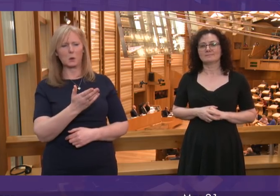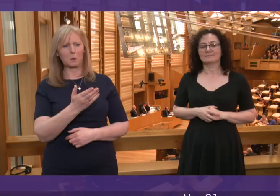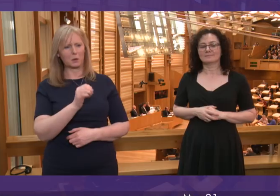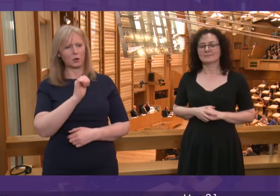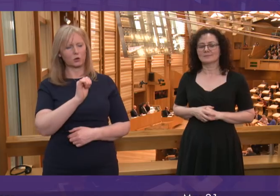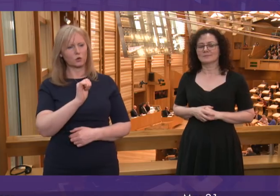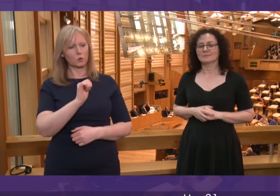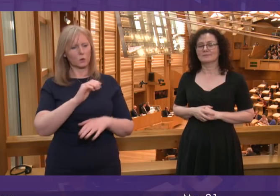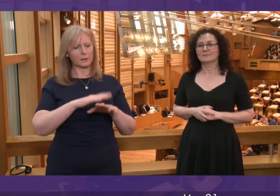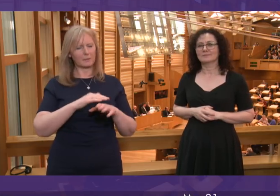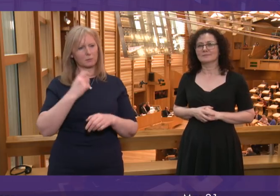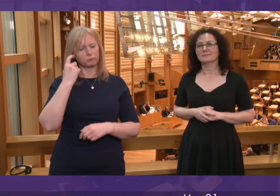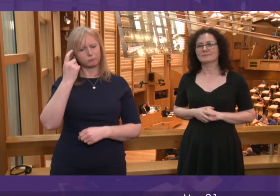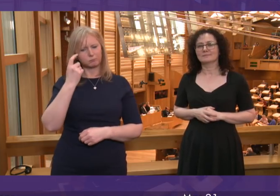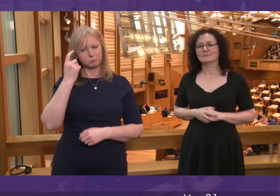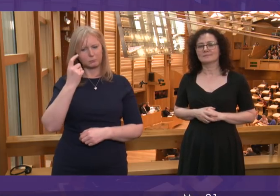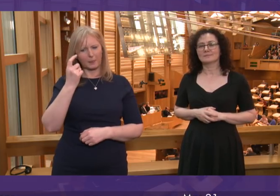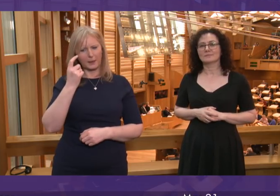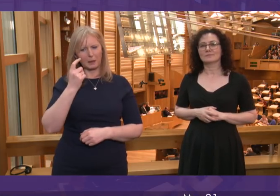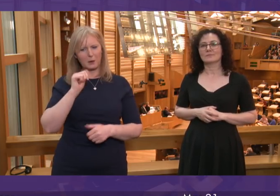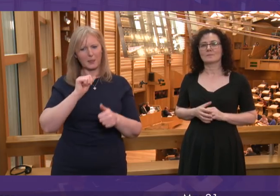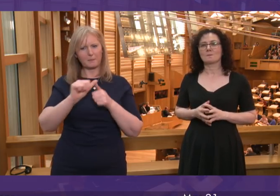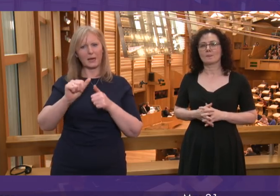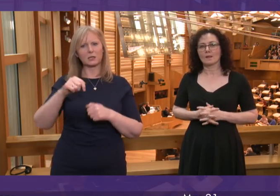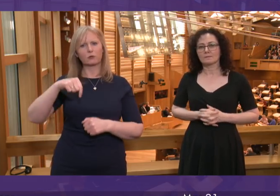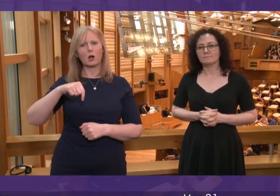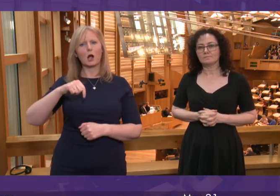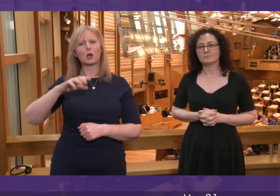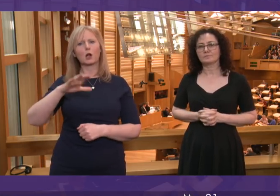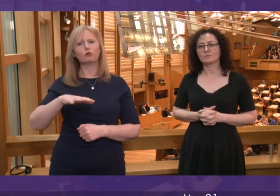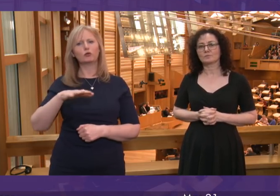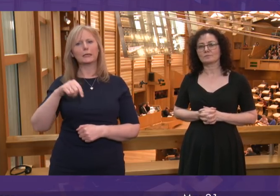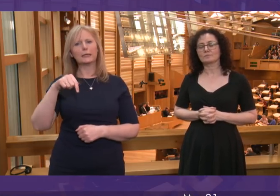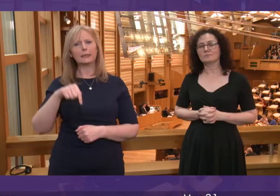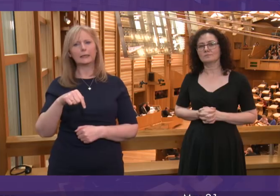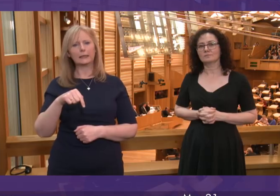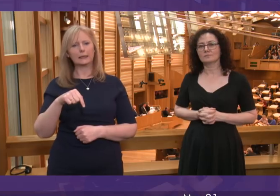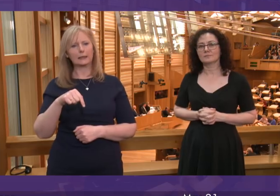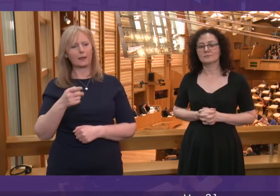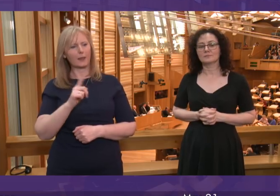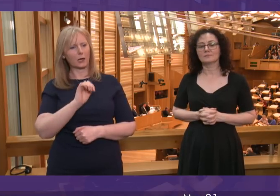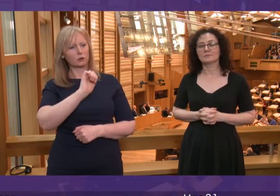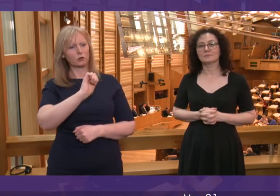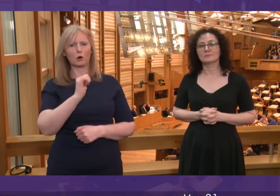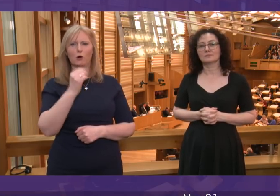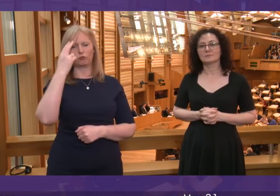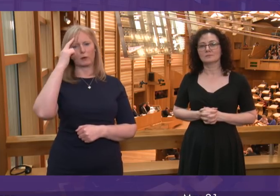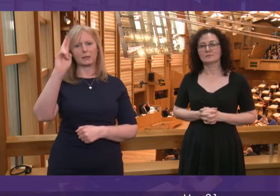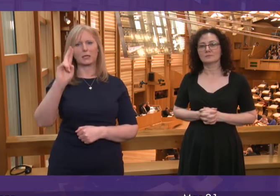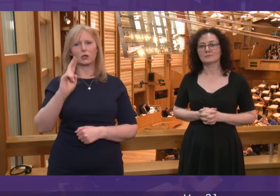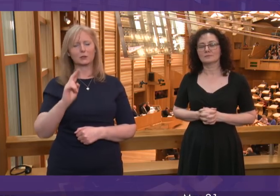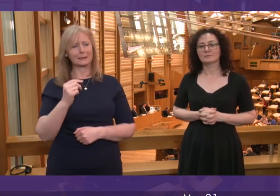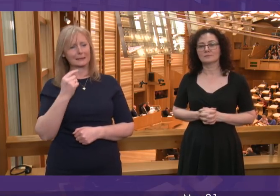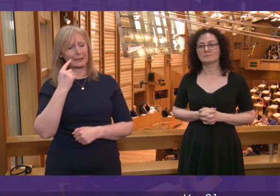moments, things that it might be better for the country, indeed for his own reputation, for him to actually say what I believe he probably